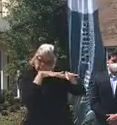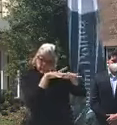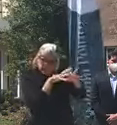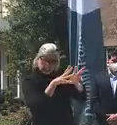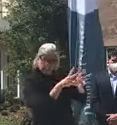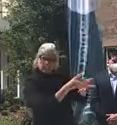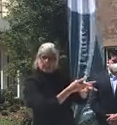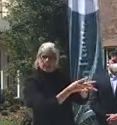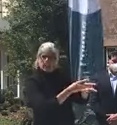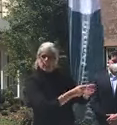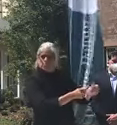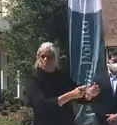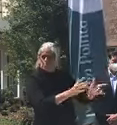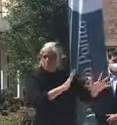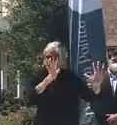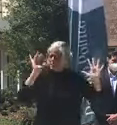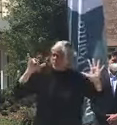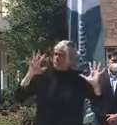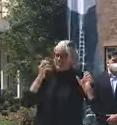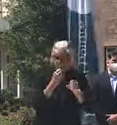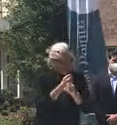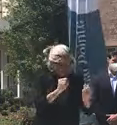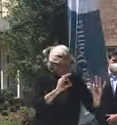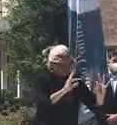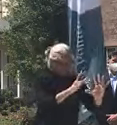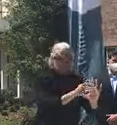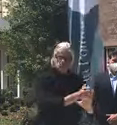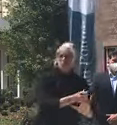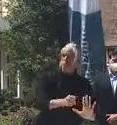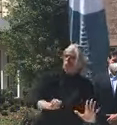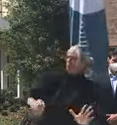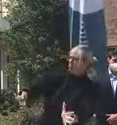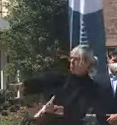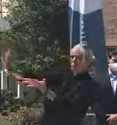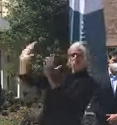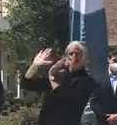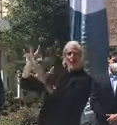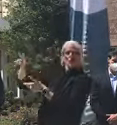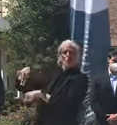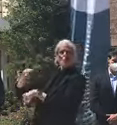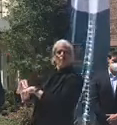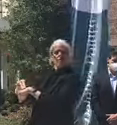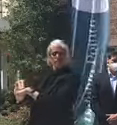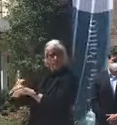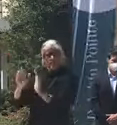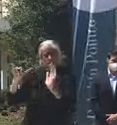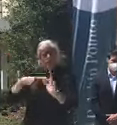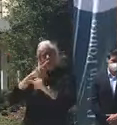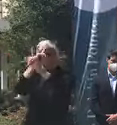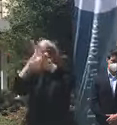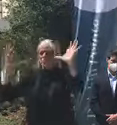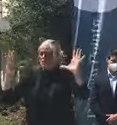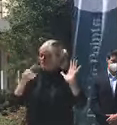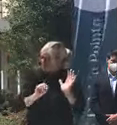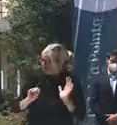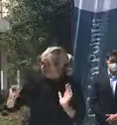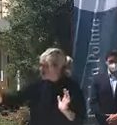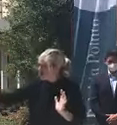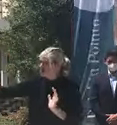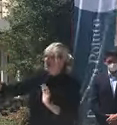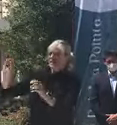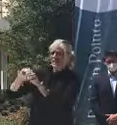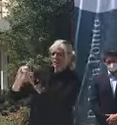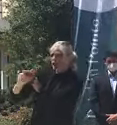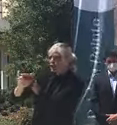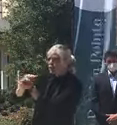safely recover and be returned to their homes in that skilled nursing facility or in that assisted